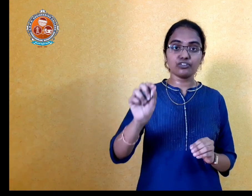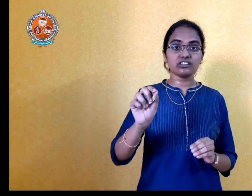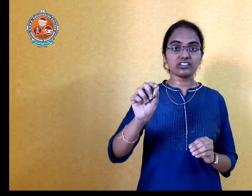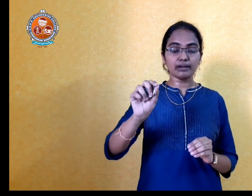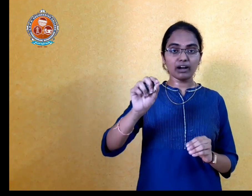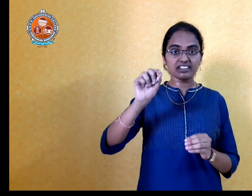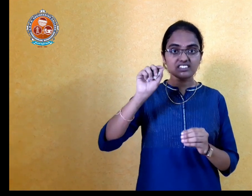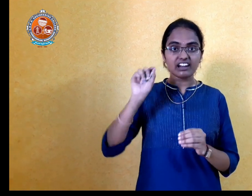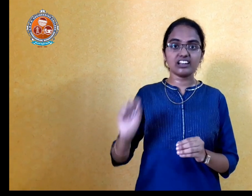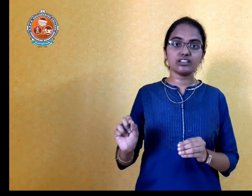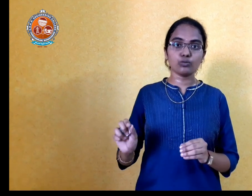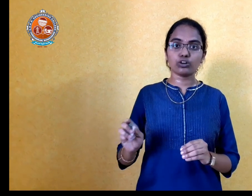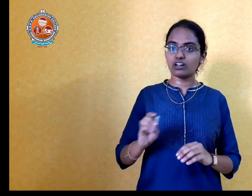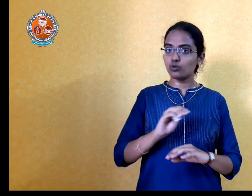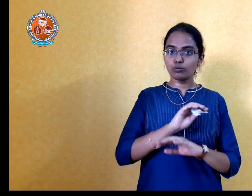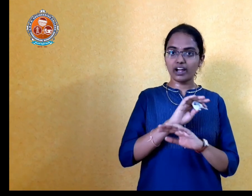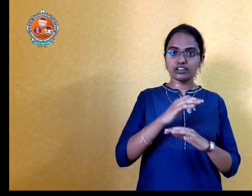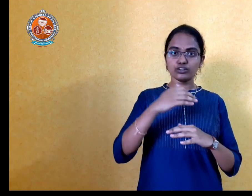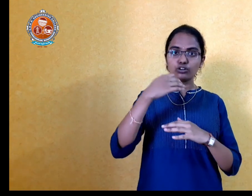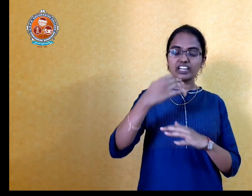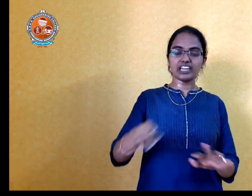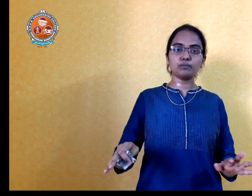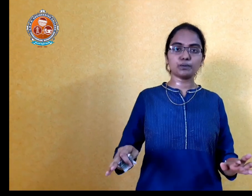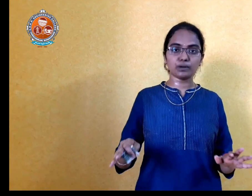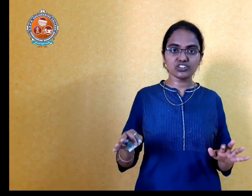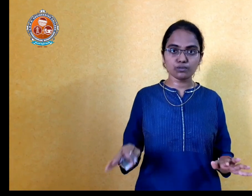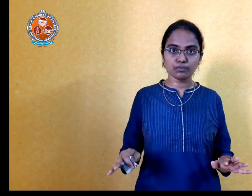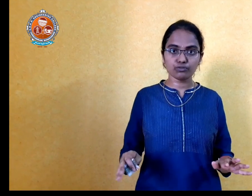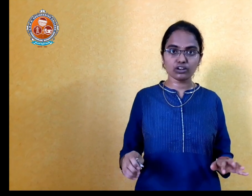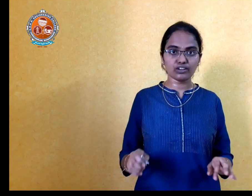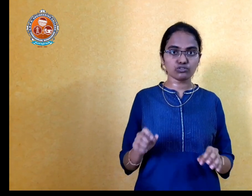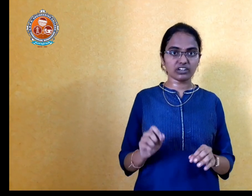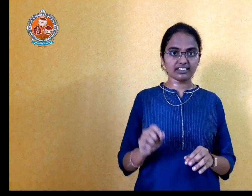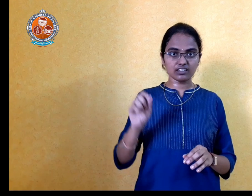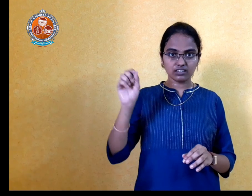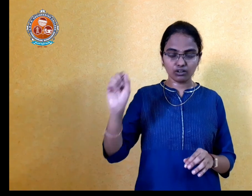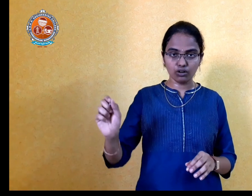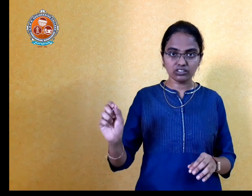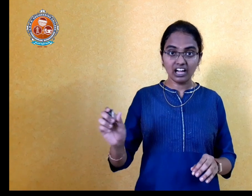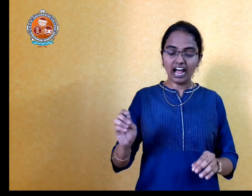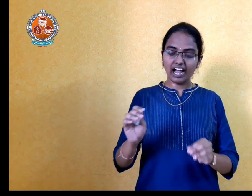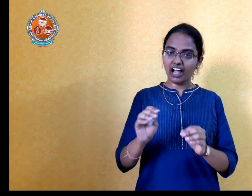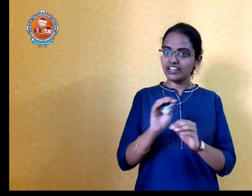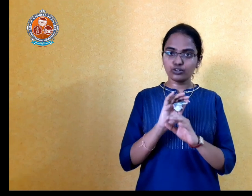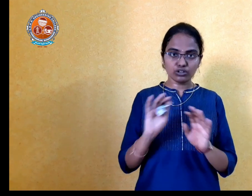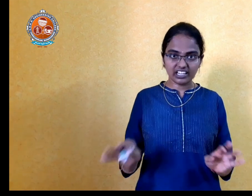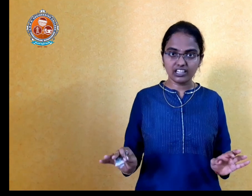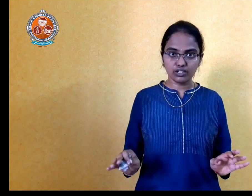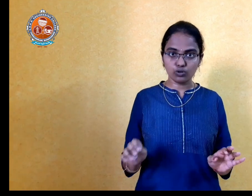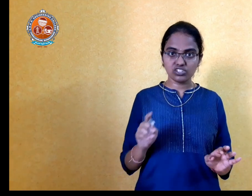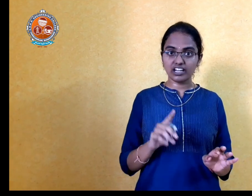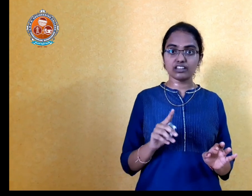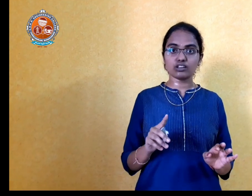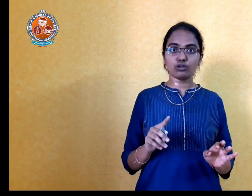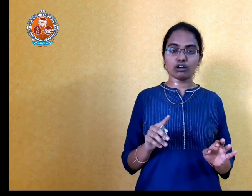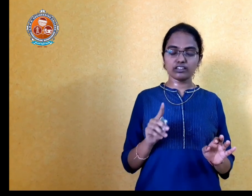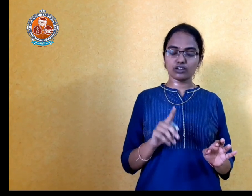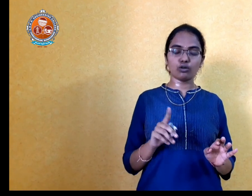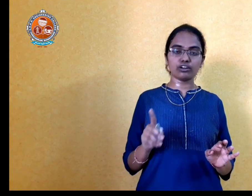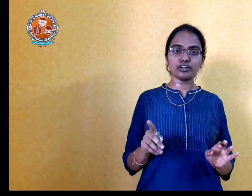first time I studied the book. No, I did not take any preparation before. I used to take the Xerox. I did not take any Cochinac as I already